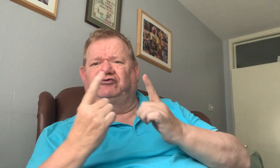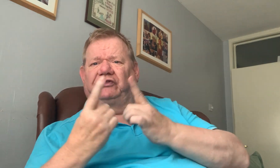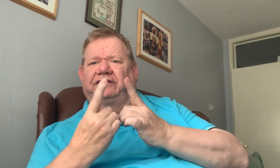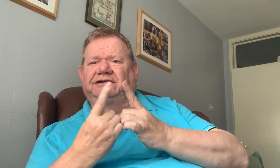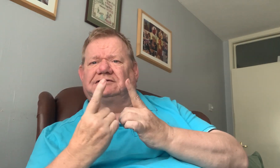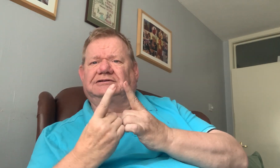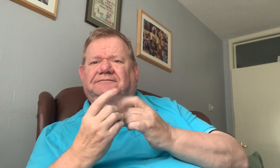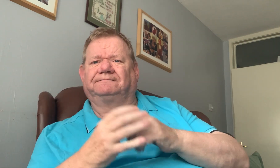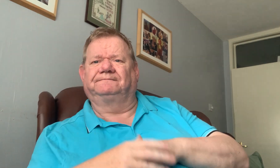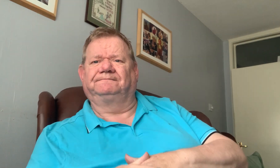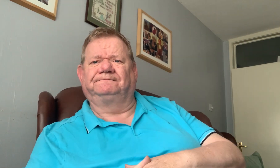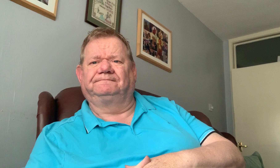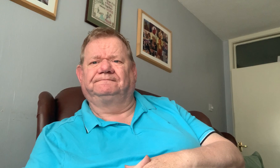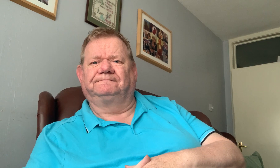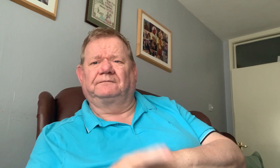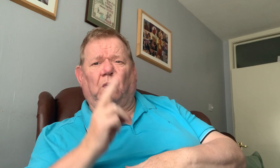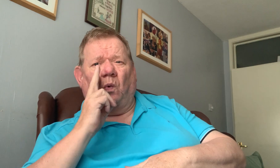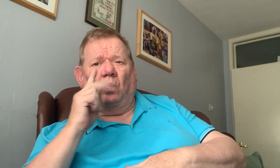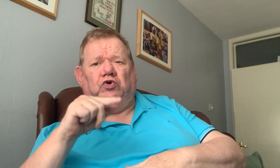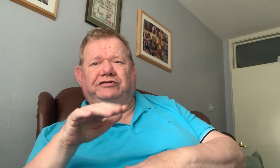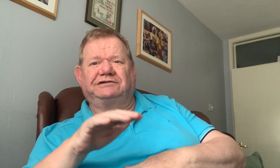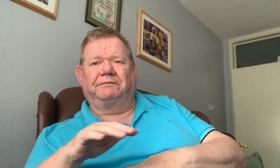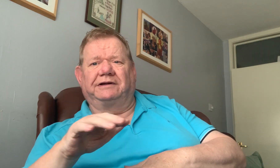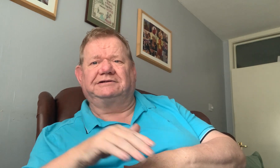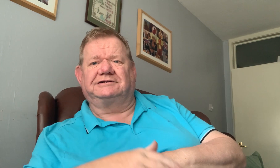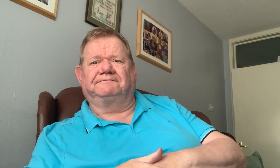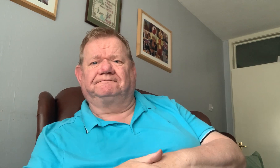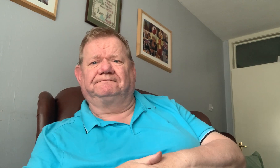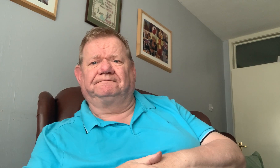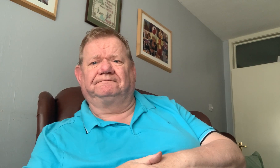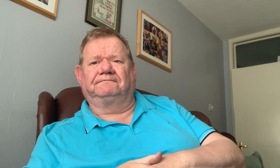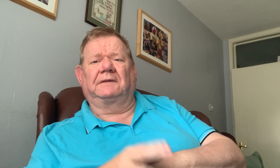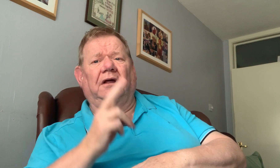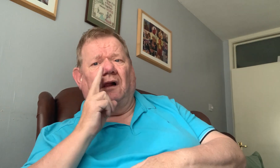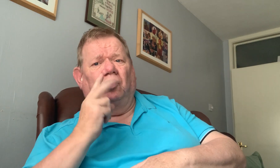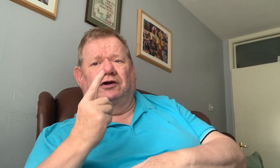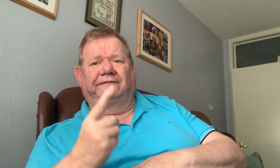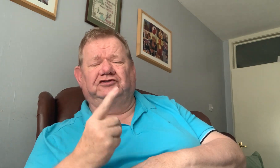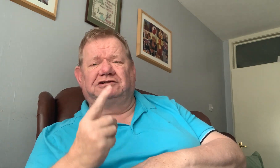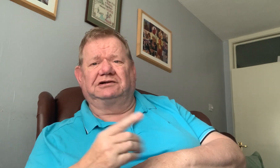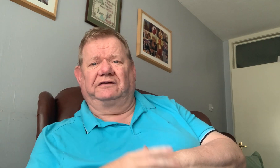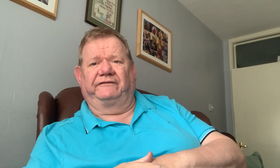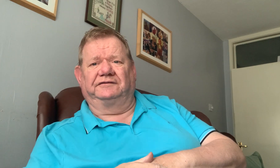things, which is, um, to show up.